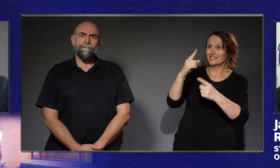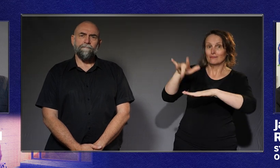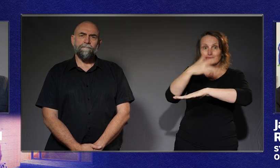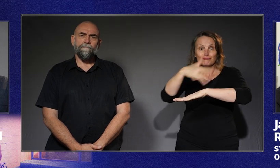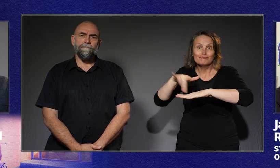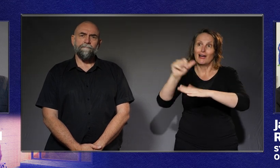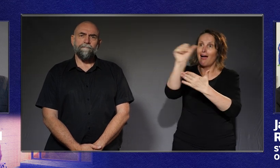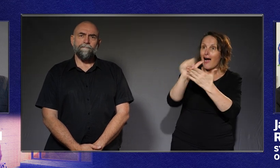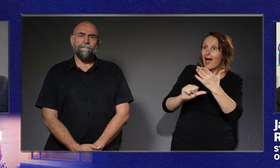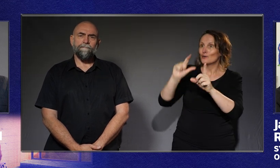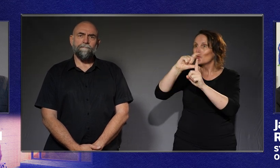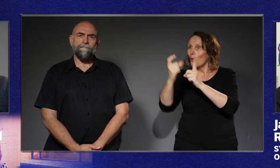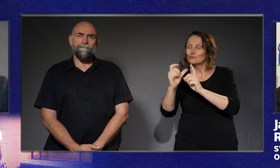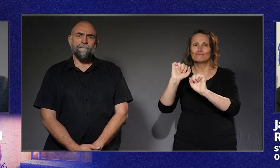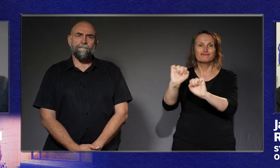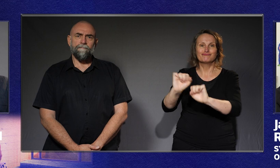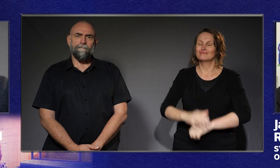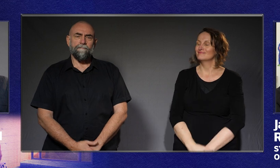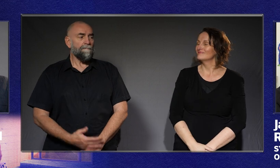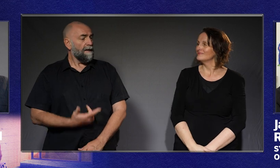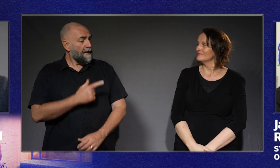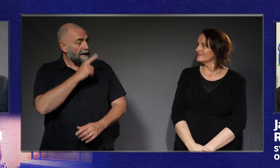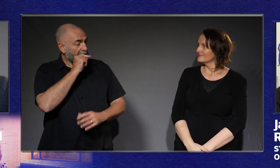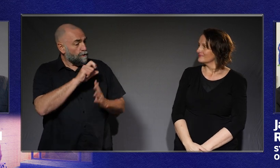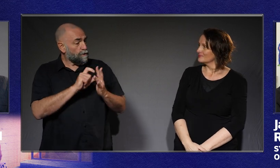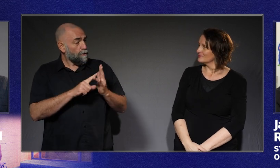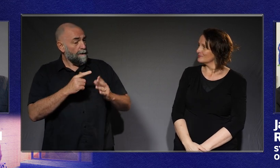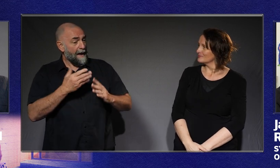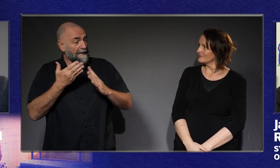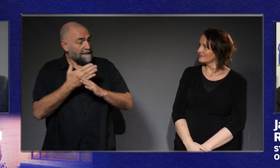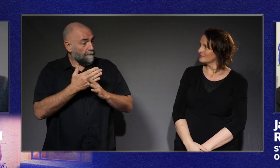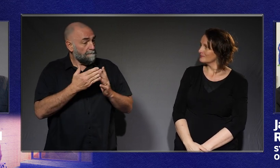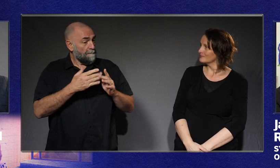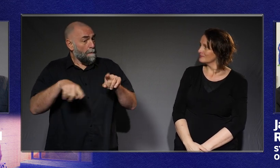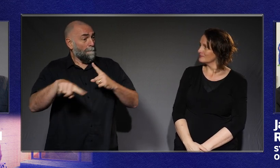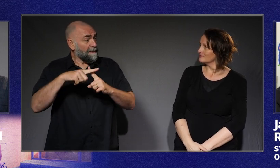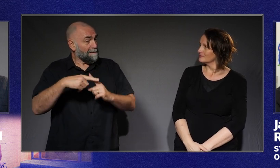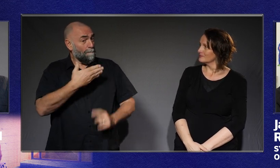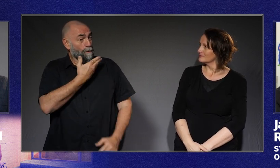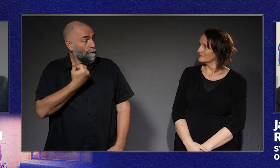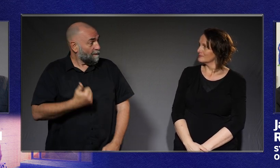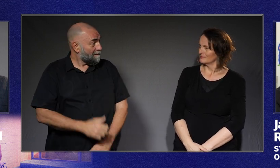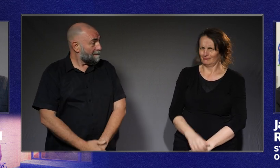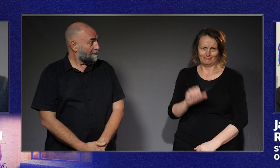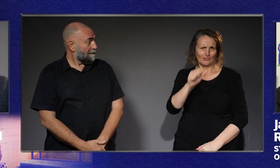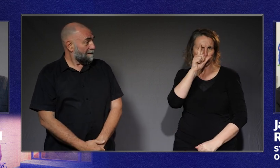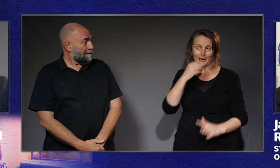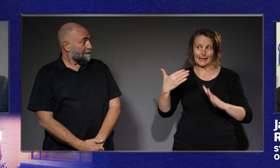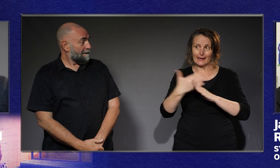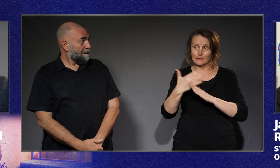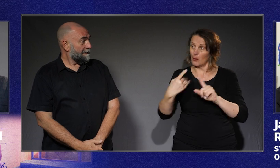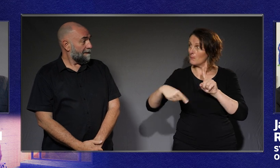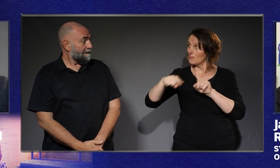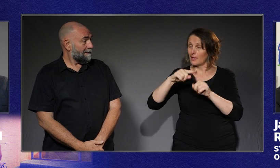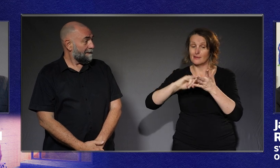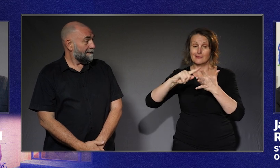inside. Can you do accessible and beautiful? Yes. You can do accessible and sexy as well. Can I just say that? I